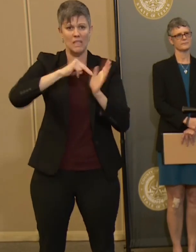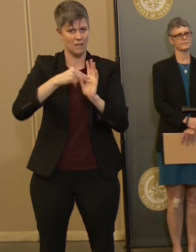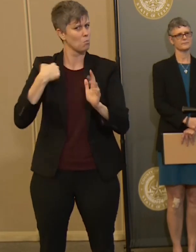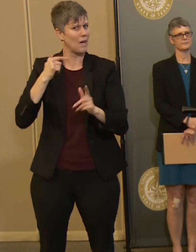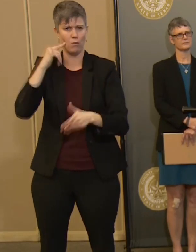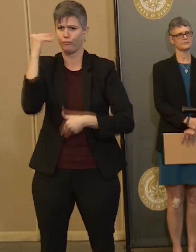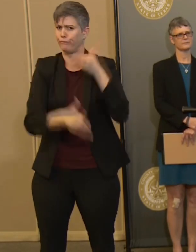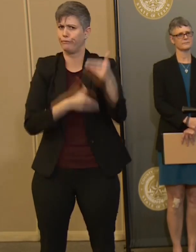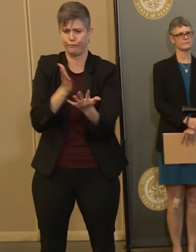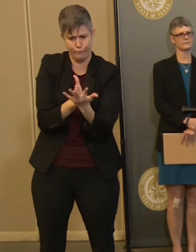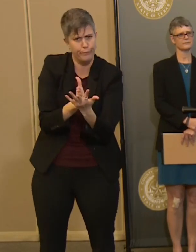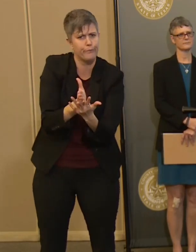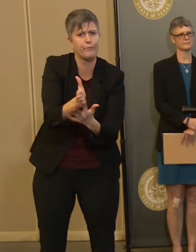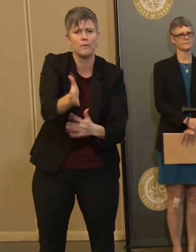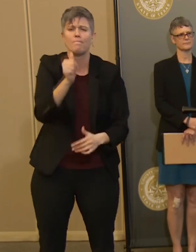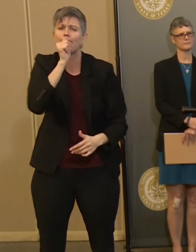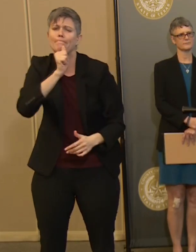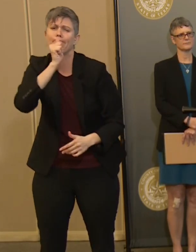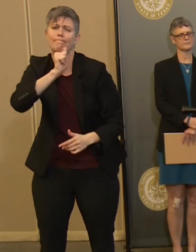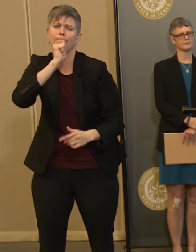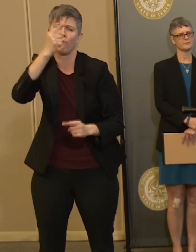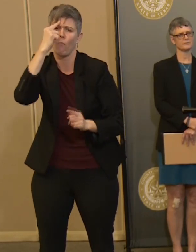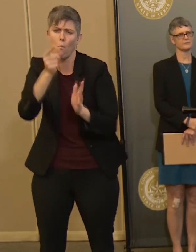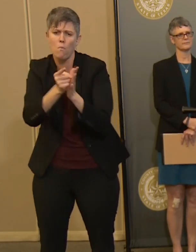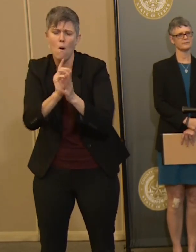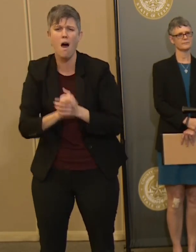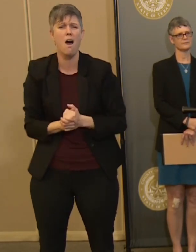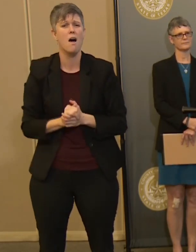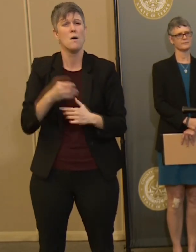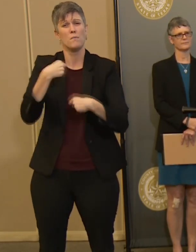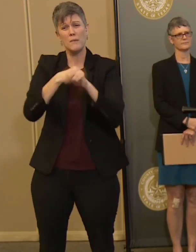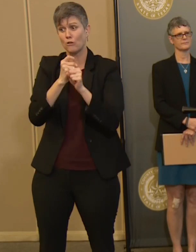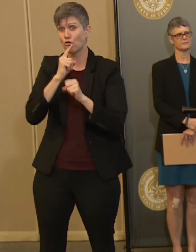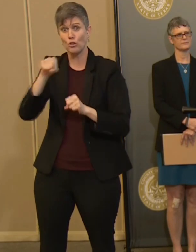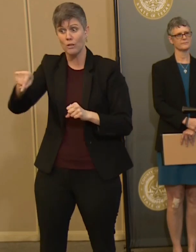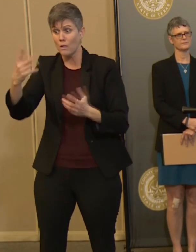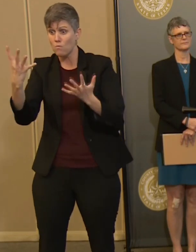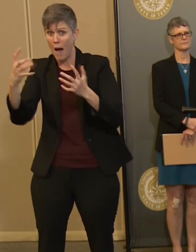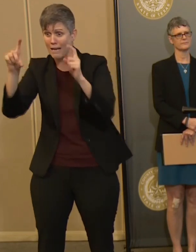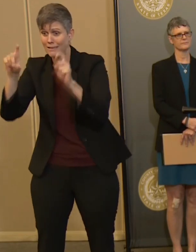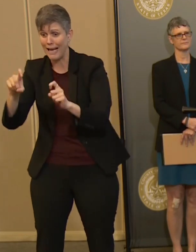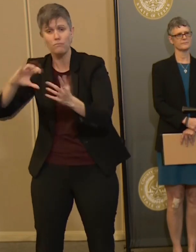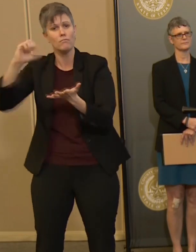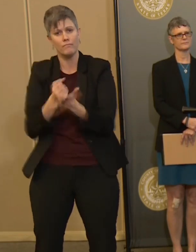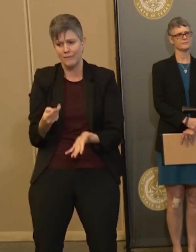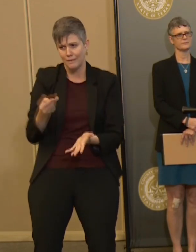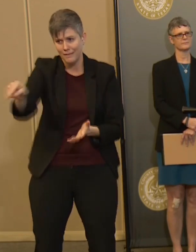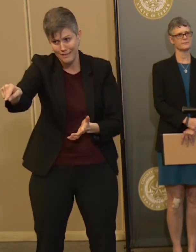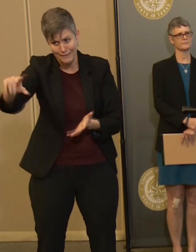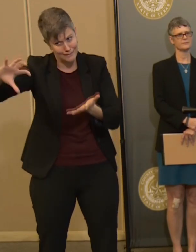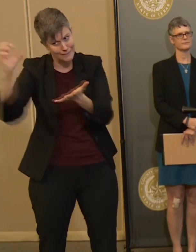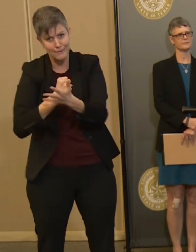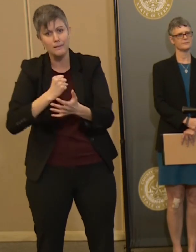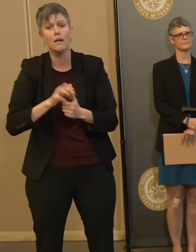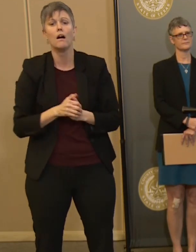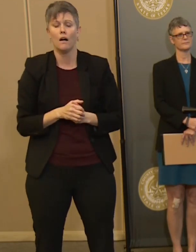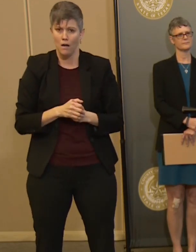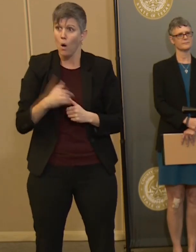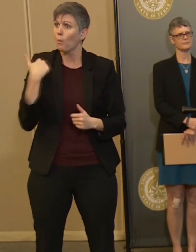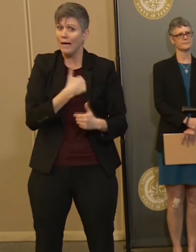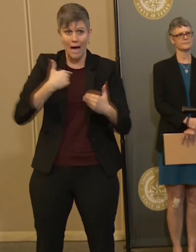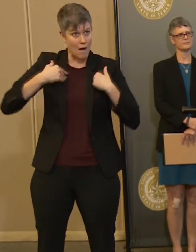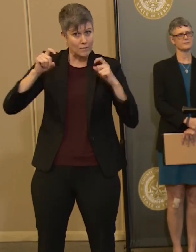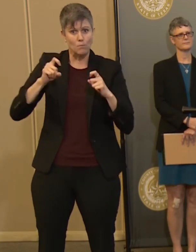We'll be able to make sure that everybody who wants testing has the opportunity to be able to get testing. If we can get